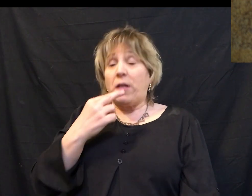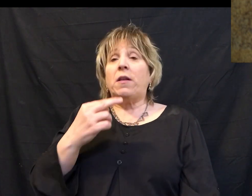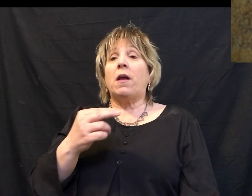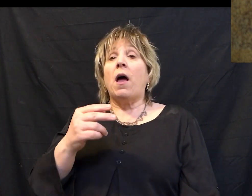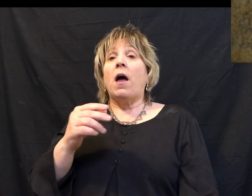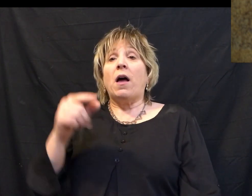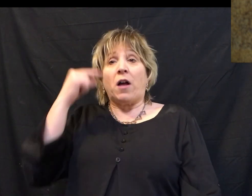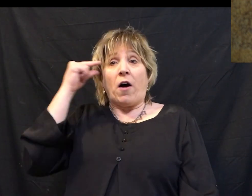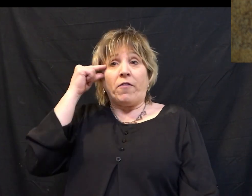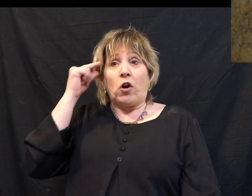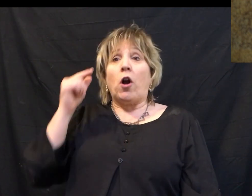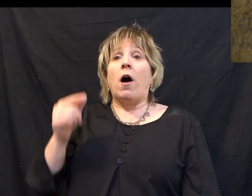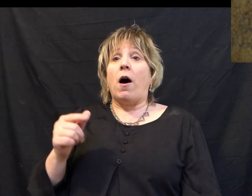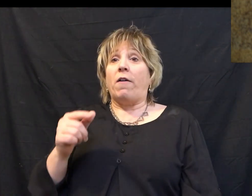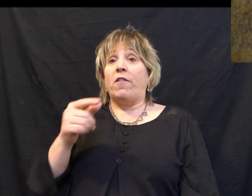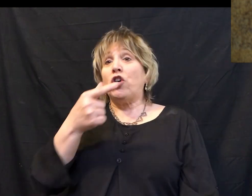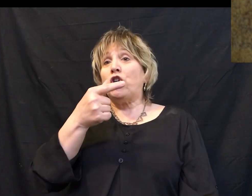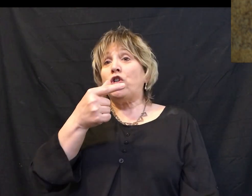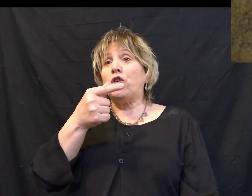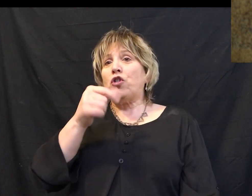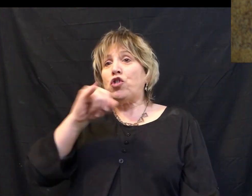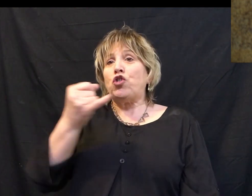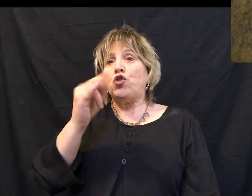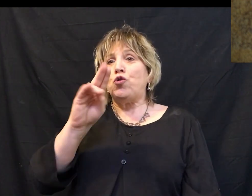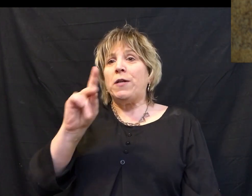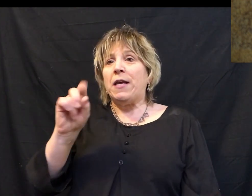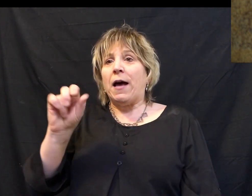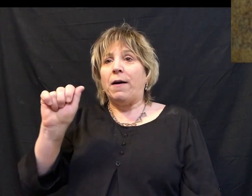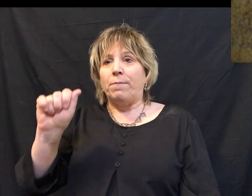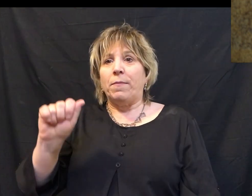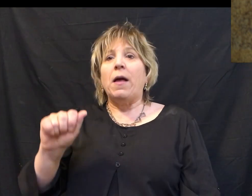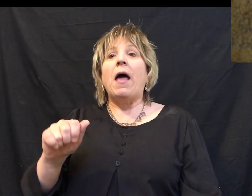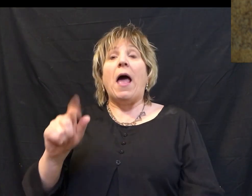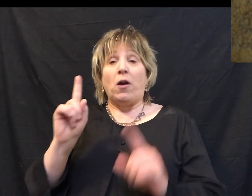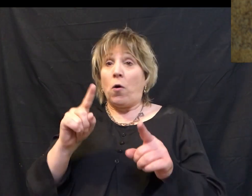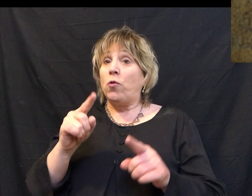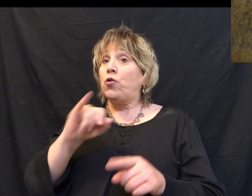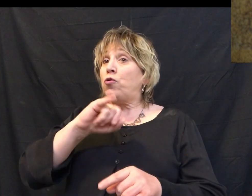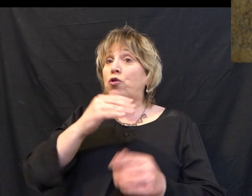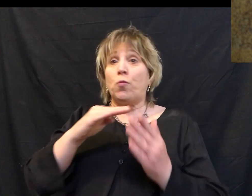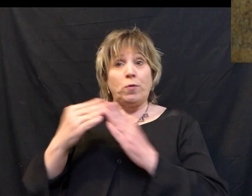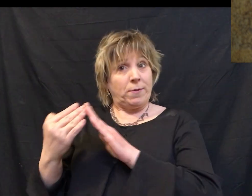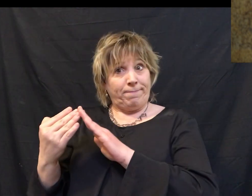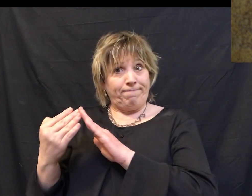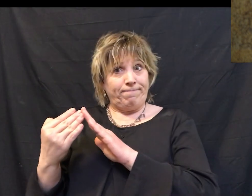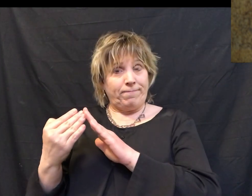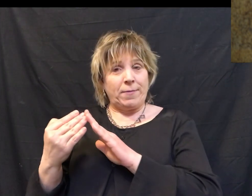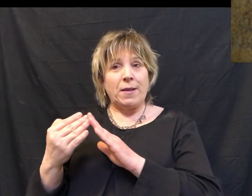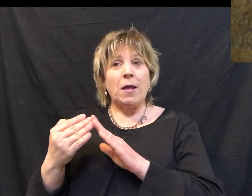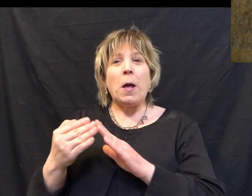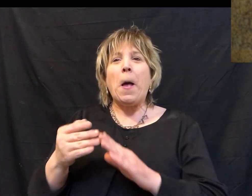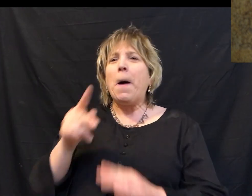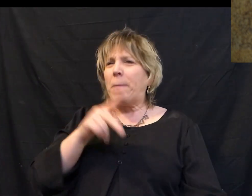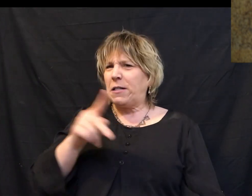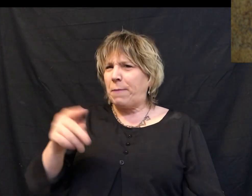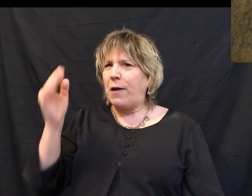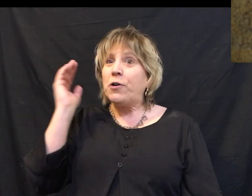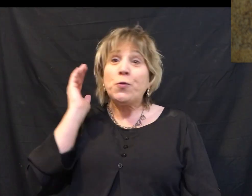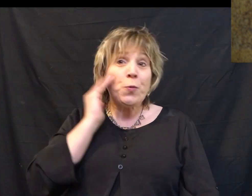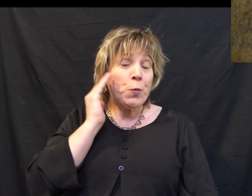Judea, he would leave his coastal home in Caesarea and come to Jerusalem. You see, Pilate